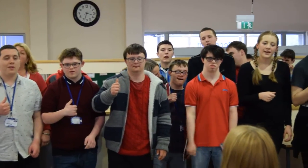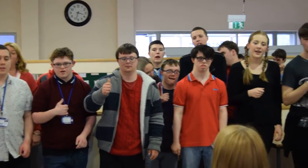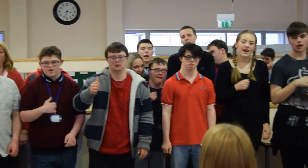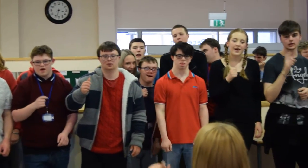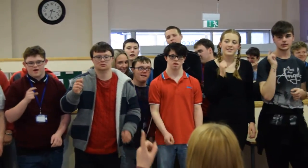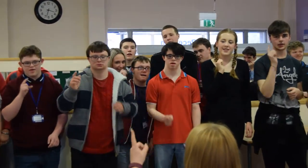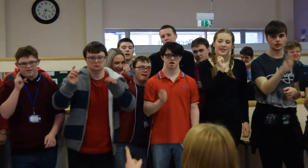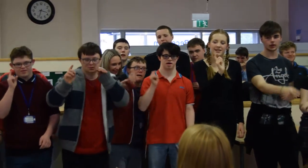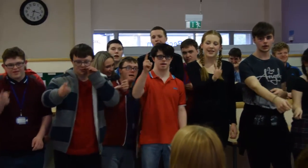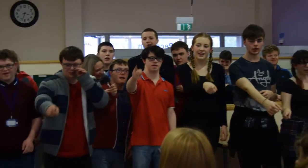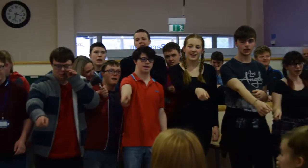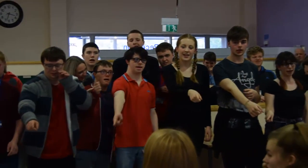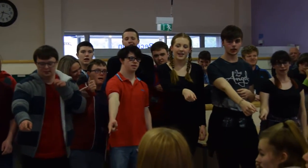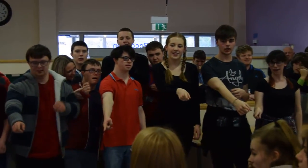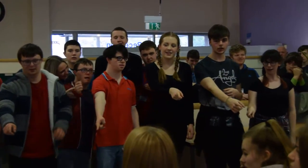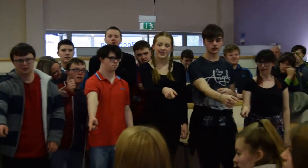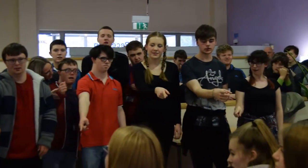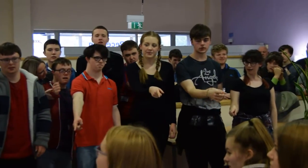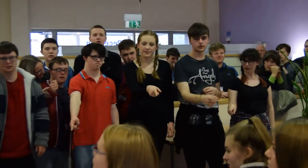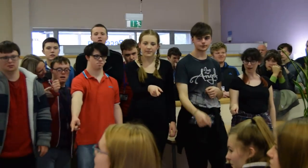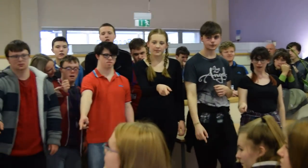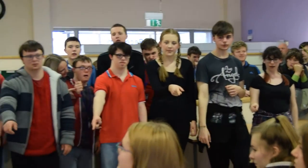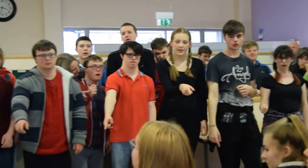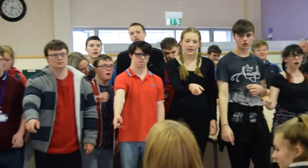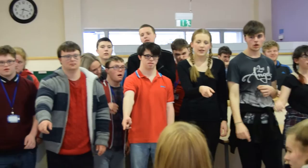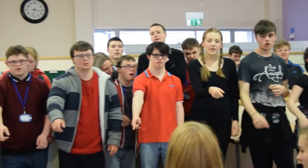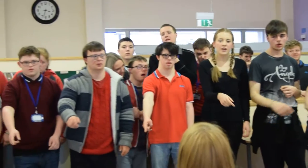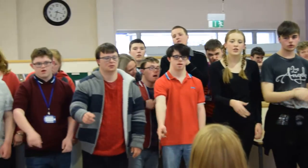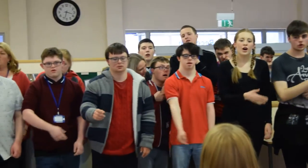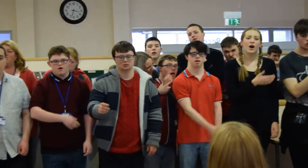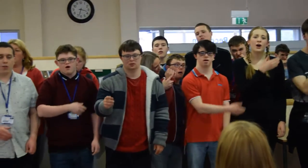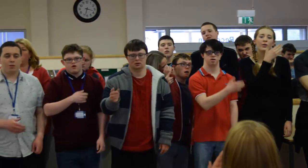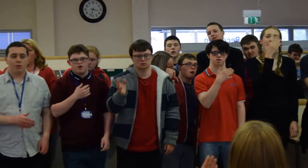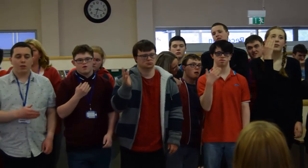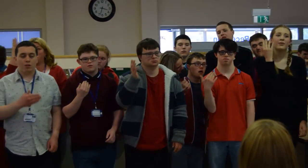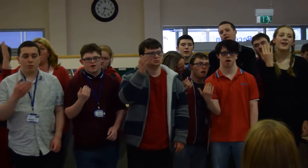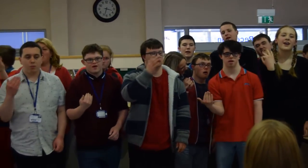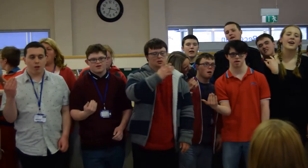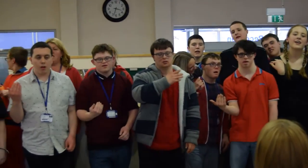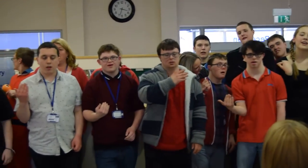and in the east, the dawn was breaking,